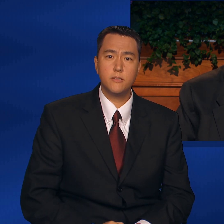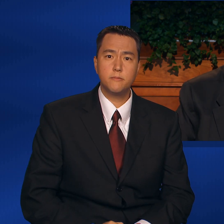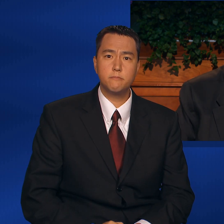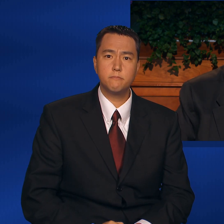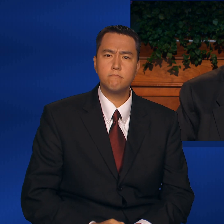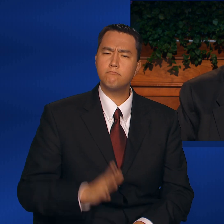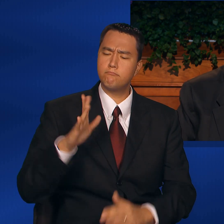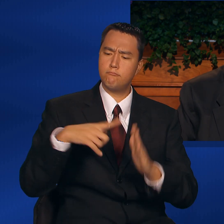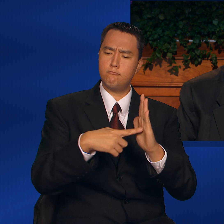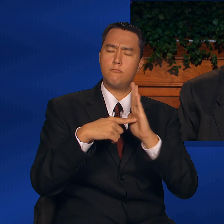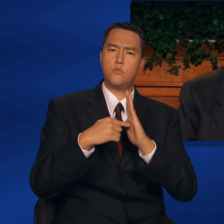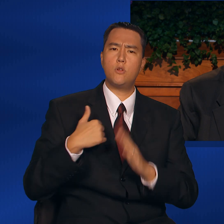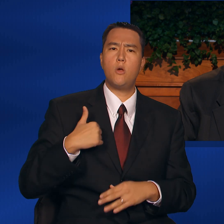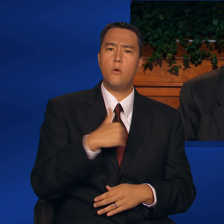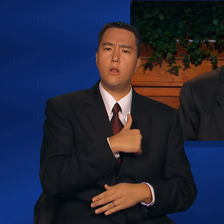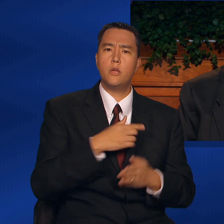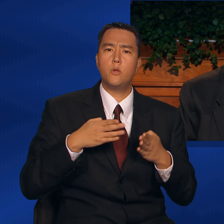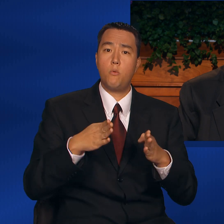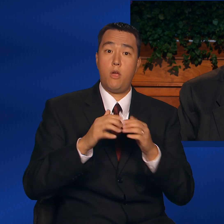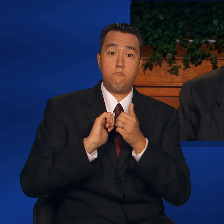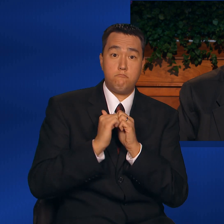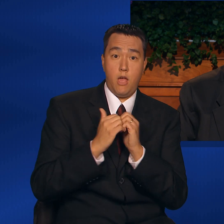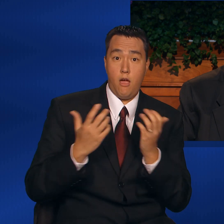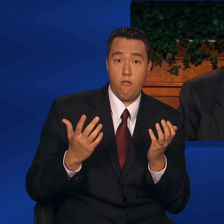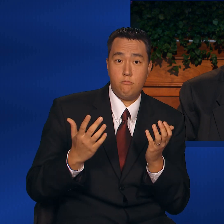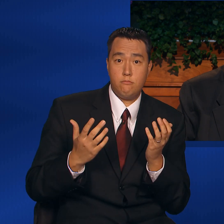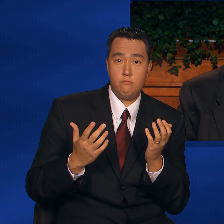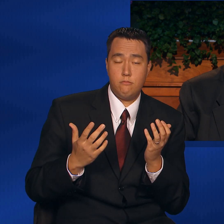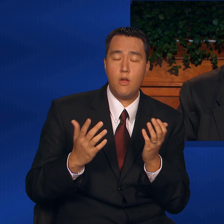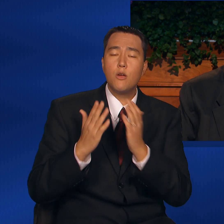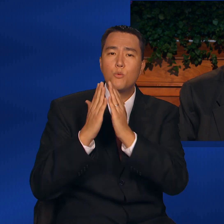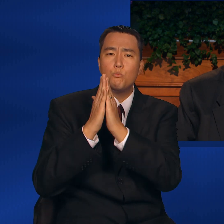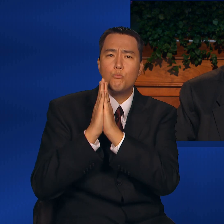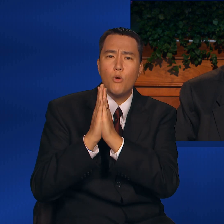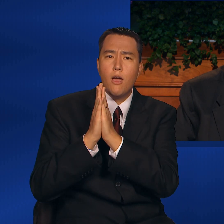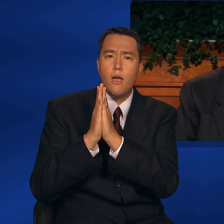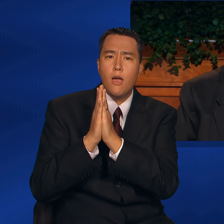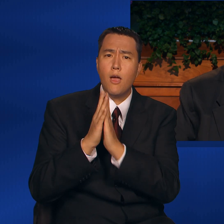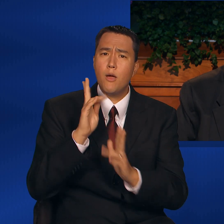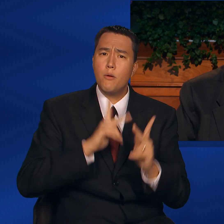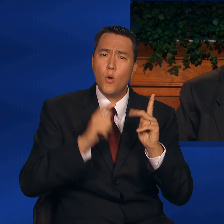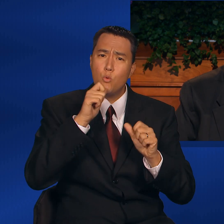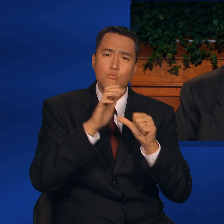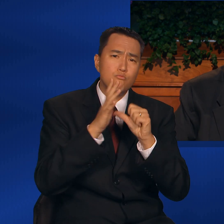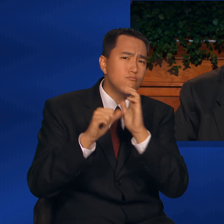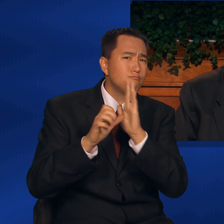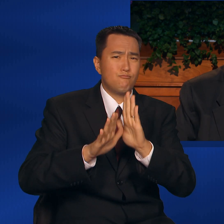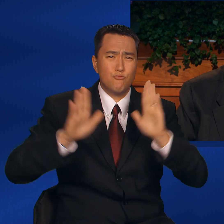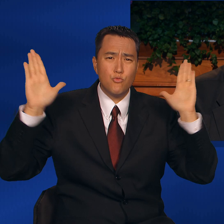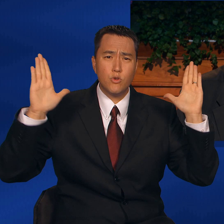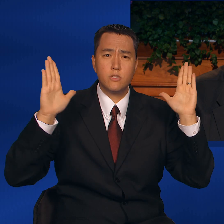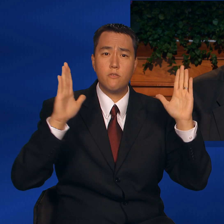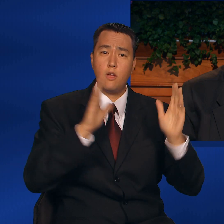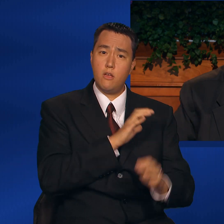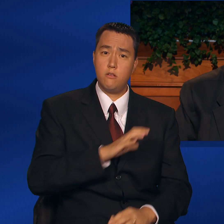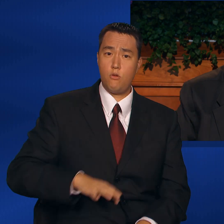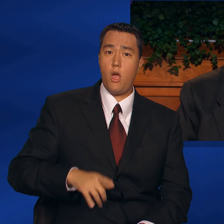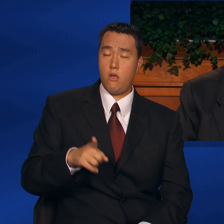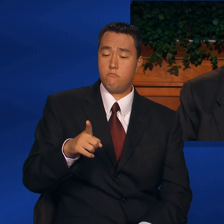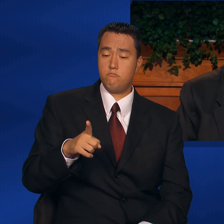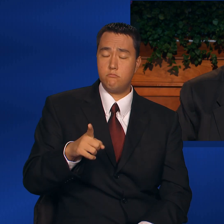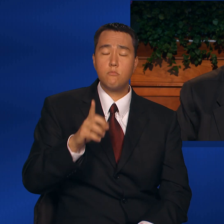He showed us the way by praying that those who crucified Him would be forgiven.